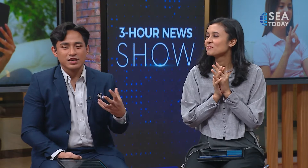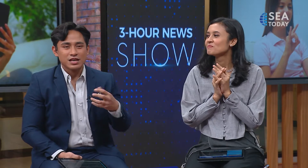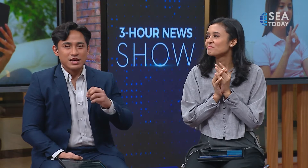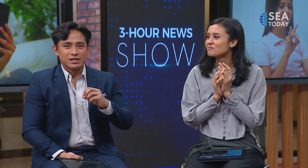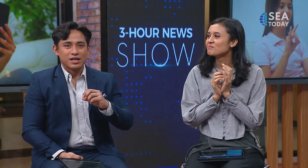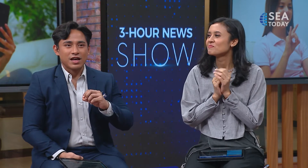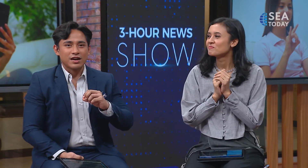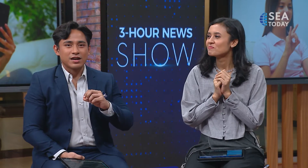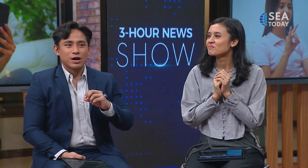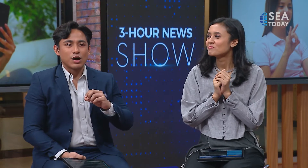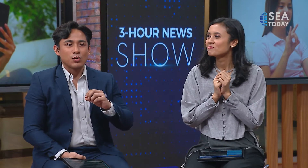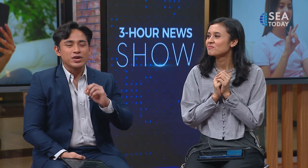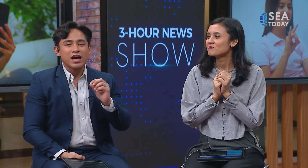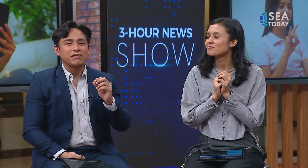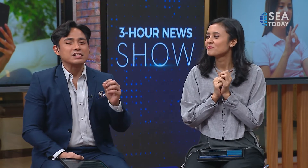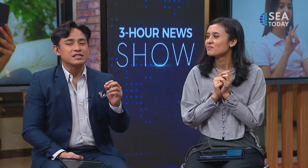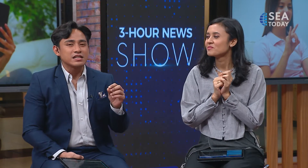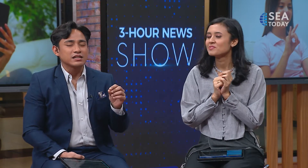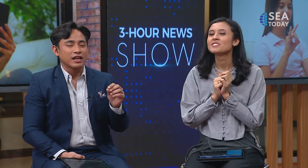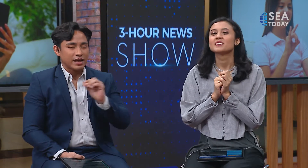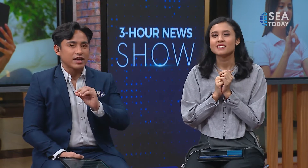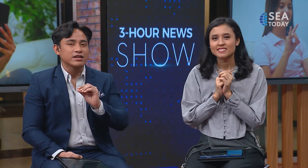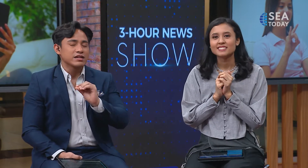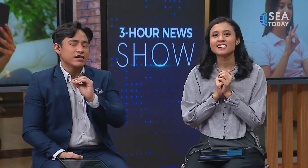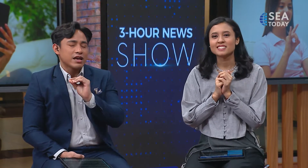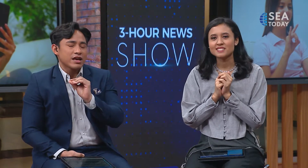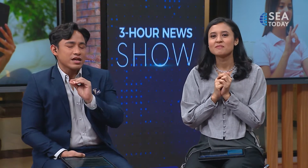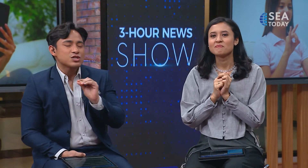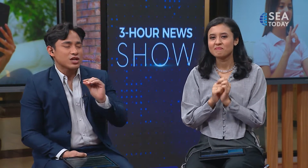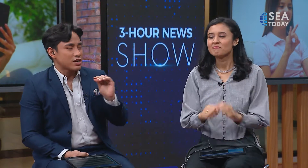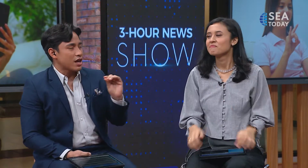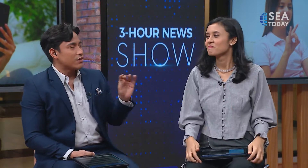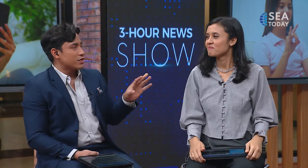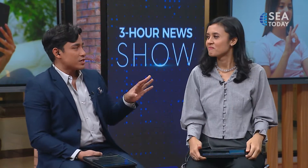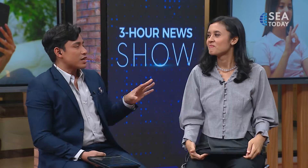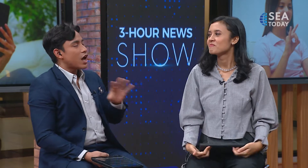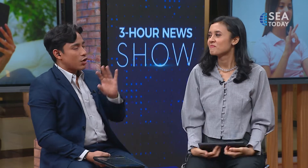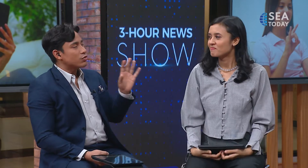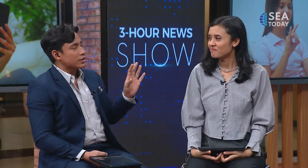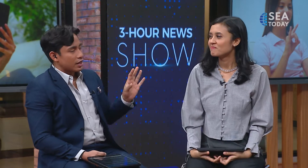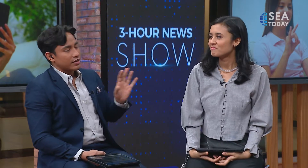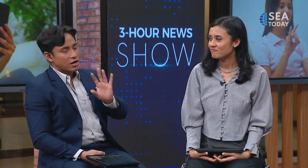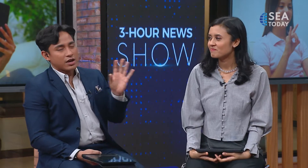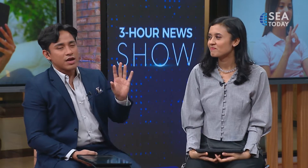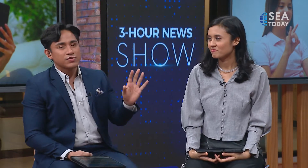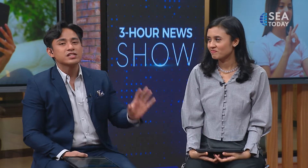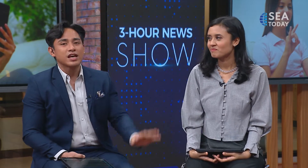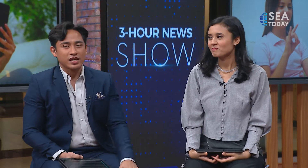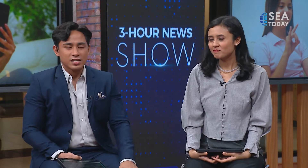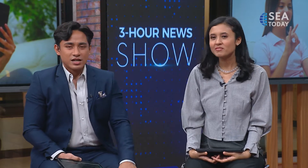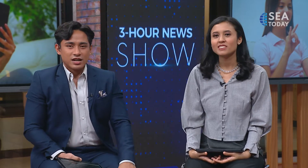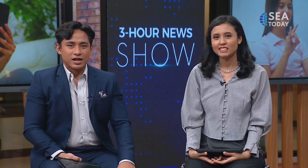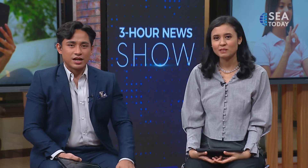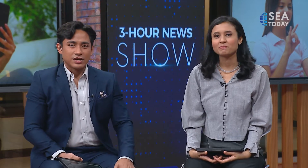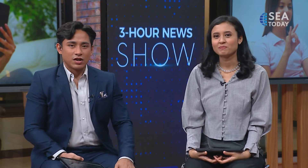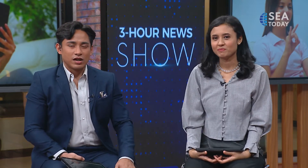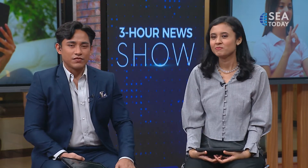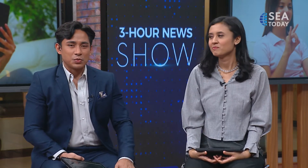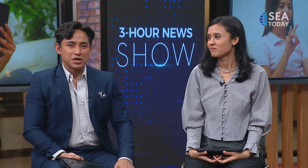that uh we haven't seen like in each and every day not only like not every day uh in our life now we are